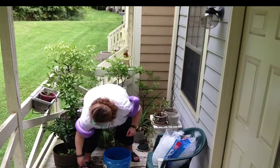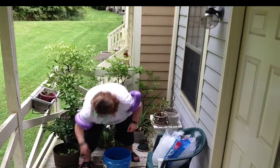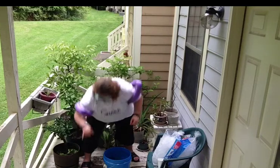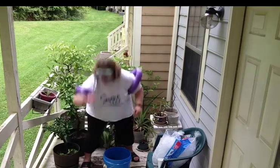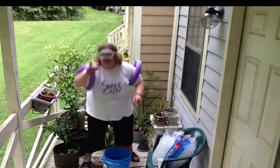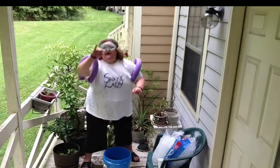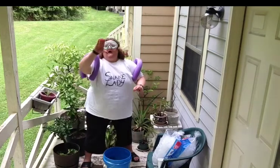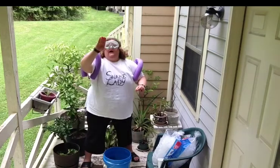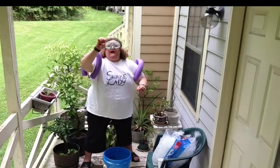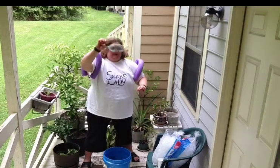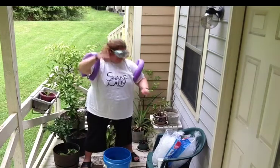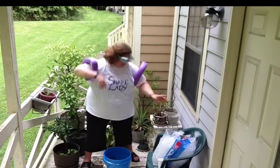Ice.